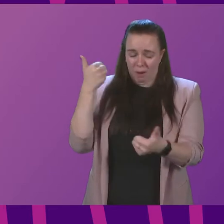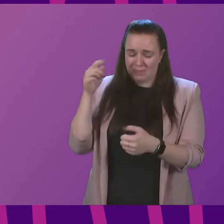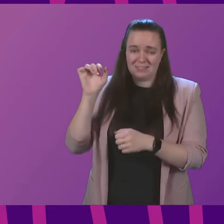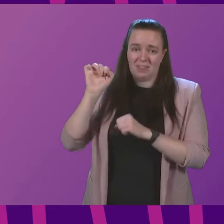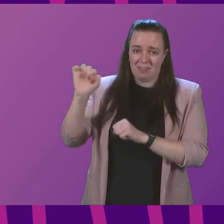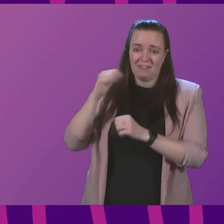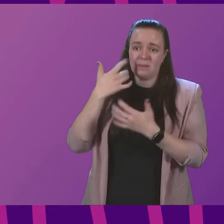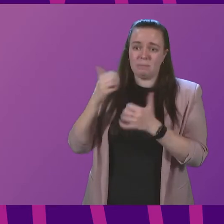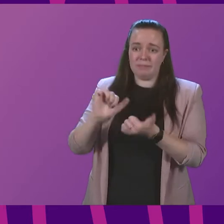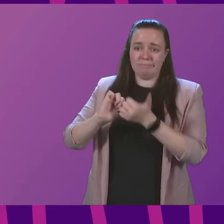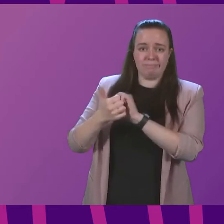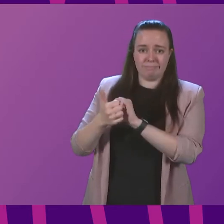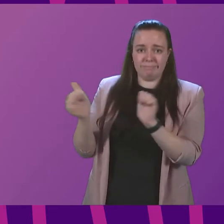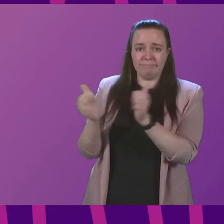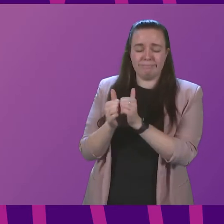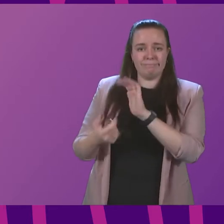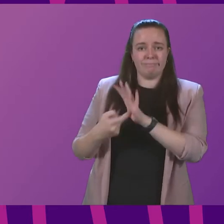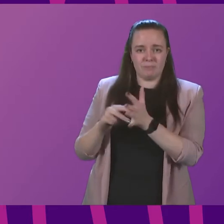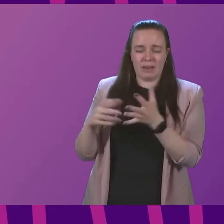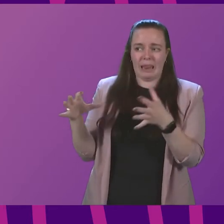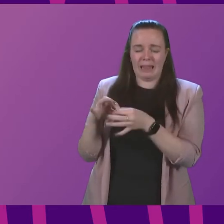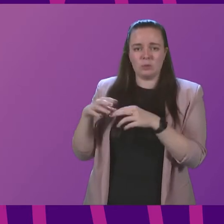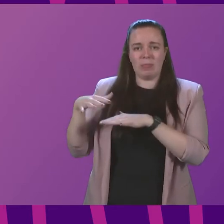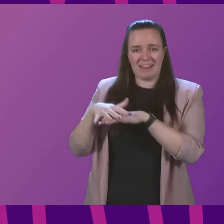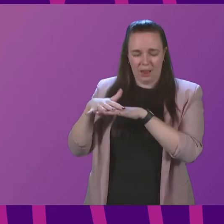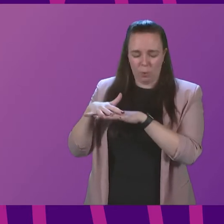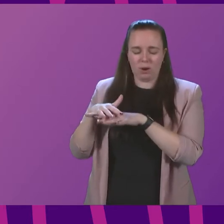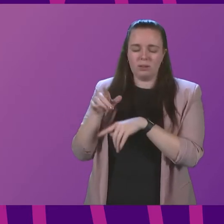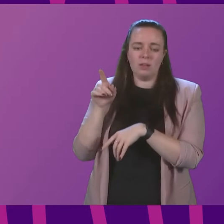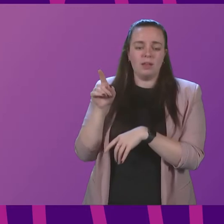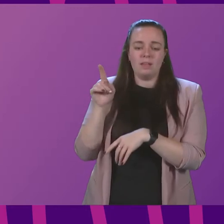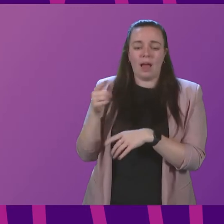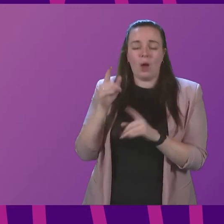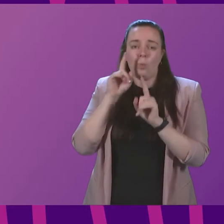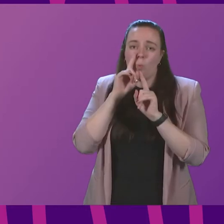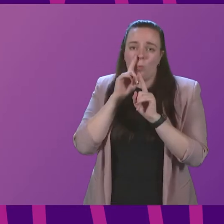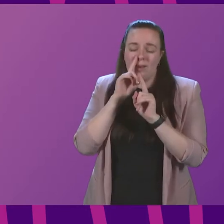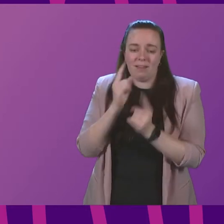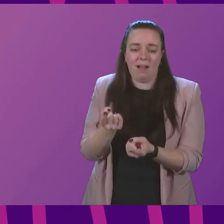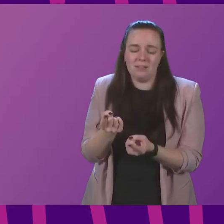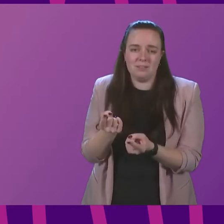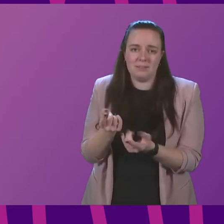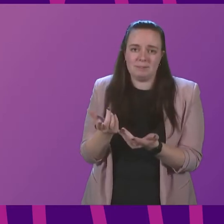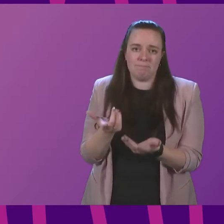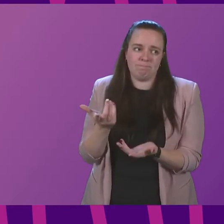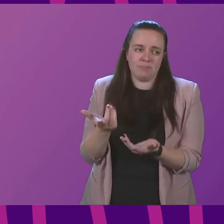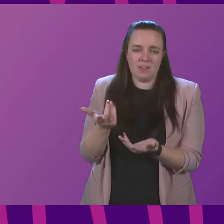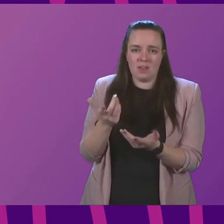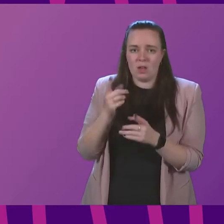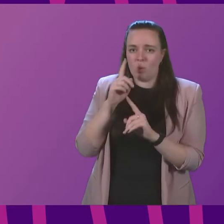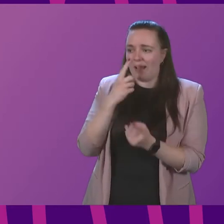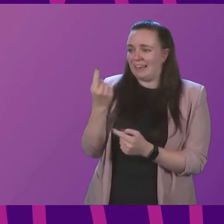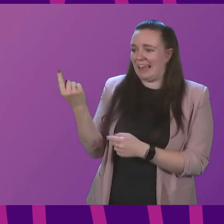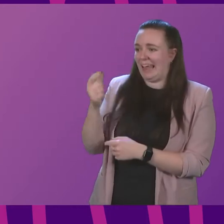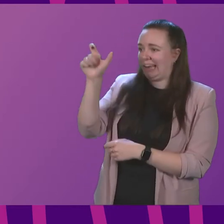have a mutual aid arrangement around the network that is we can't send any old individual